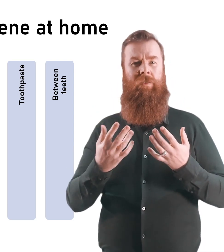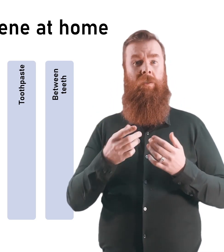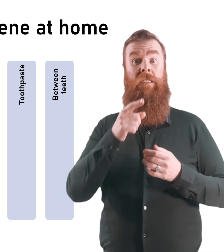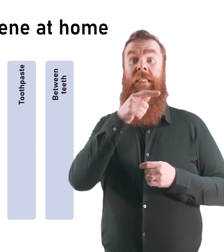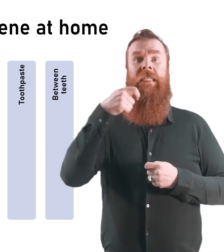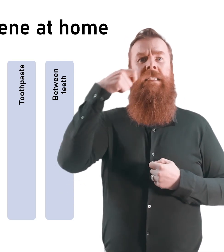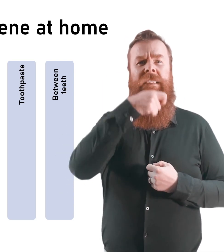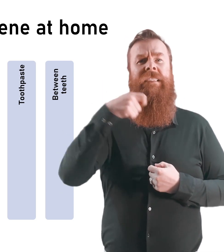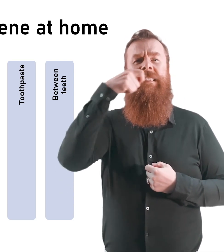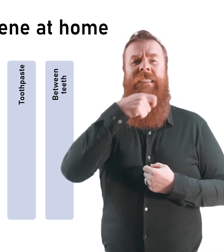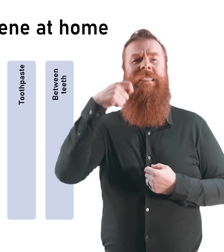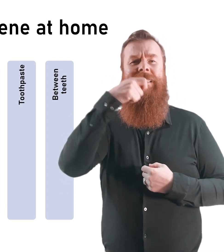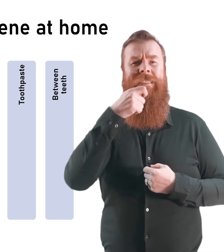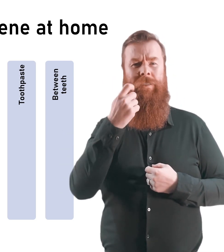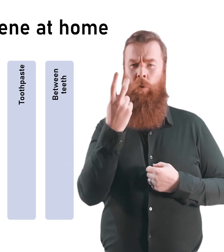cleans the plaque from the teeth.